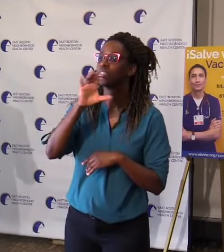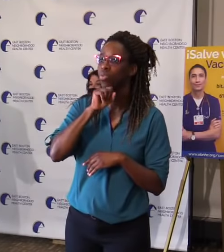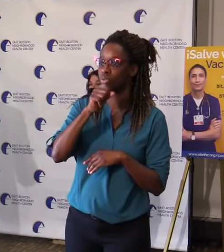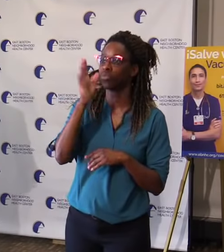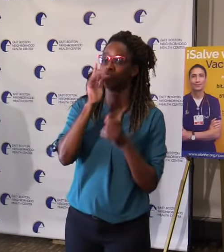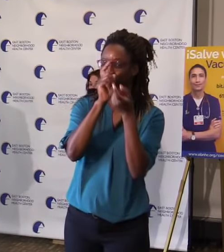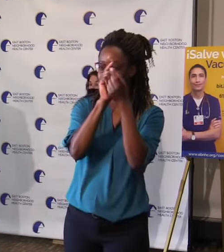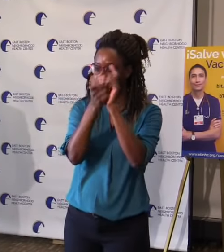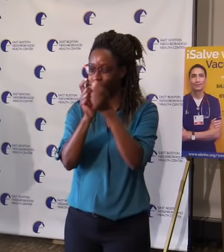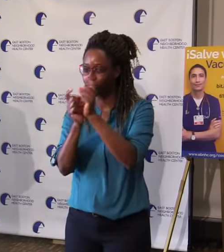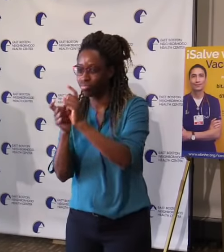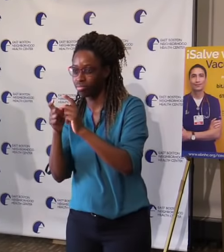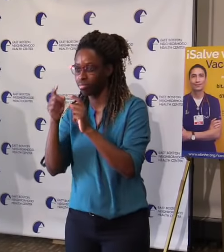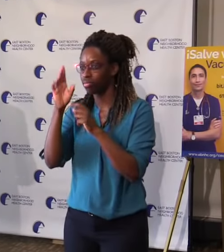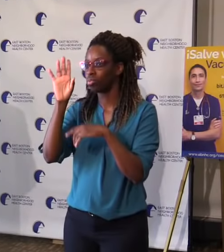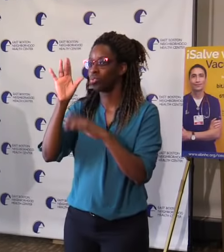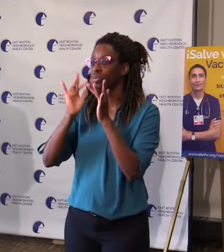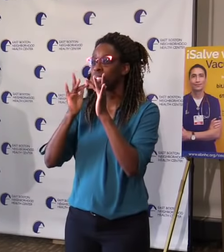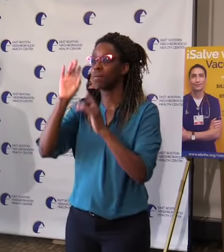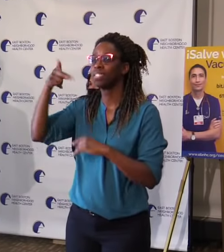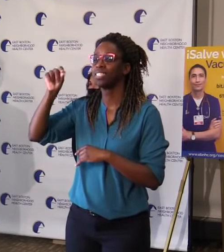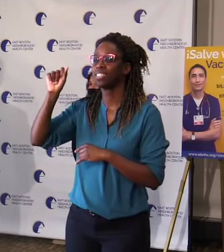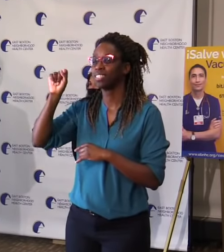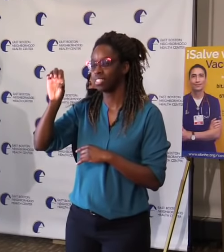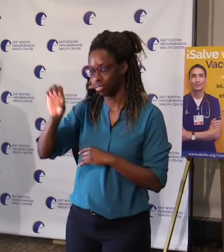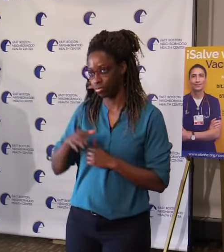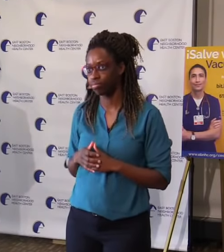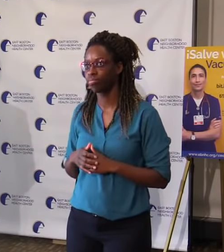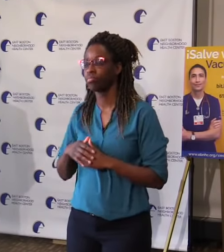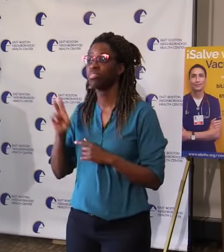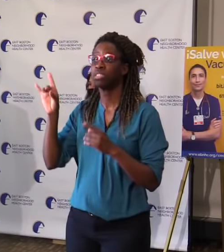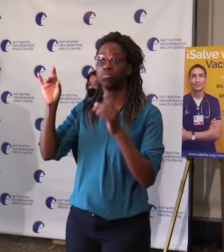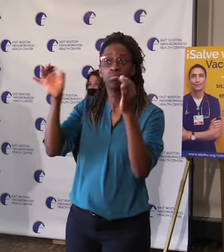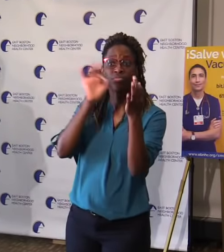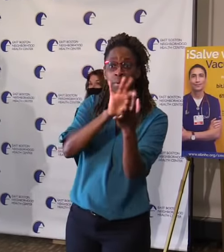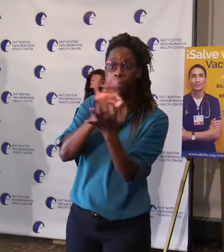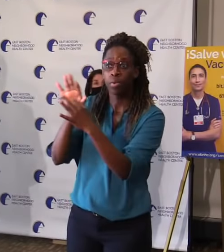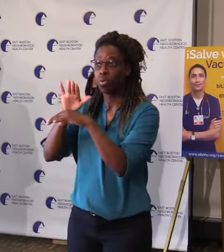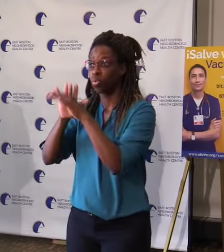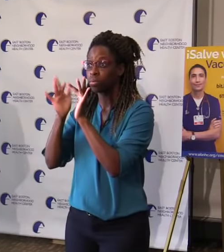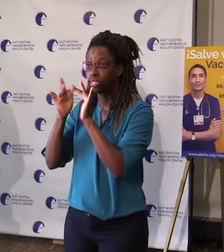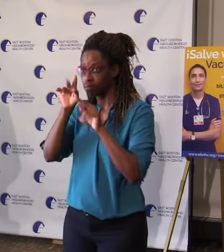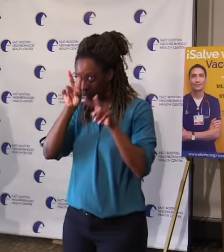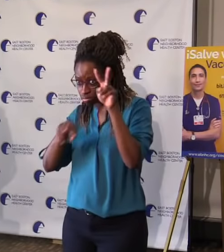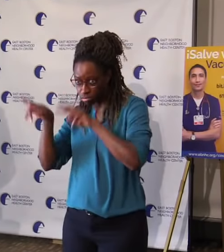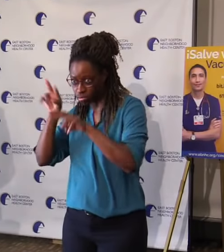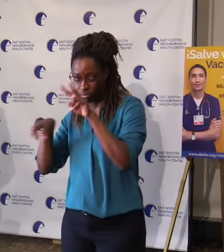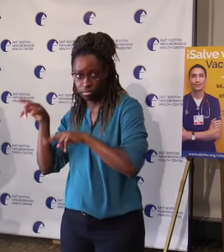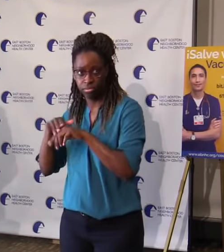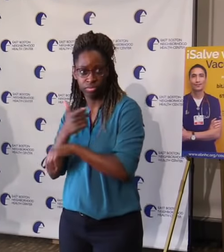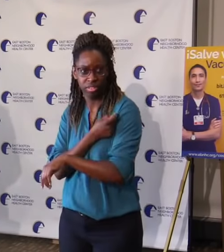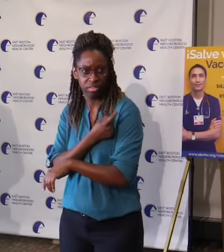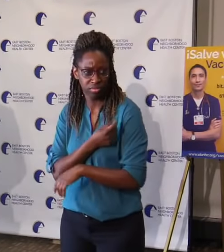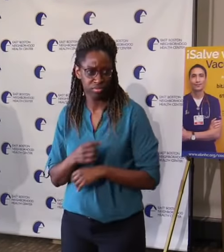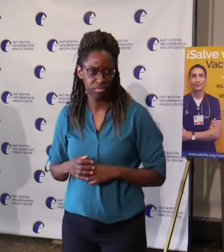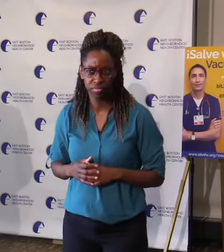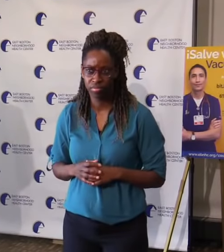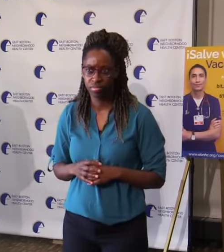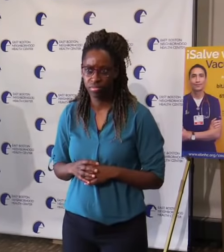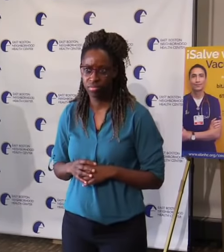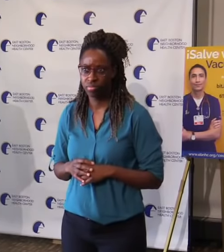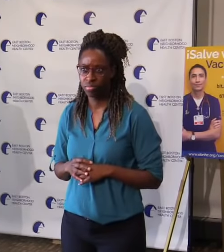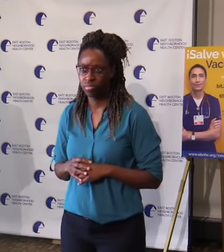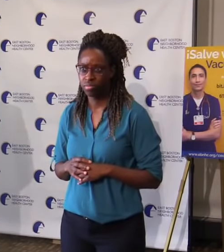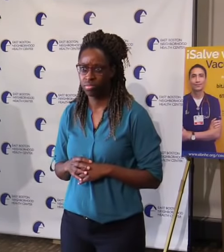based on input we've gotten from a lot of different places including from Olivia Adams. Could you use a companion program for a place like this?